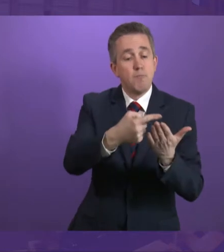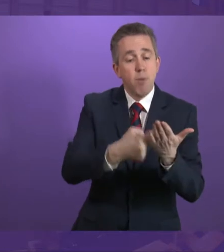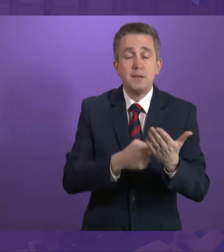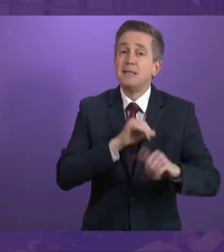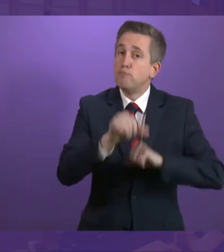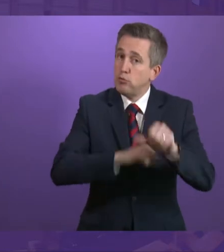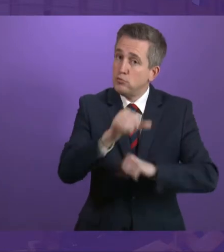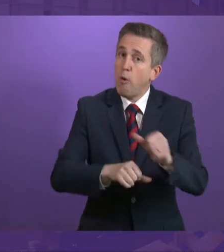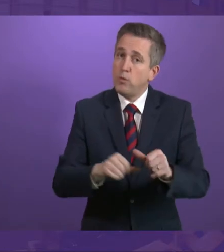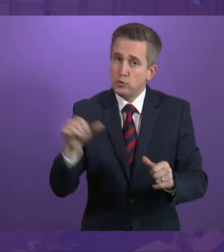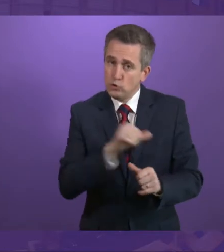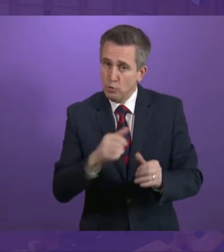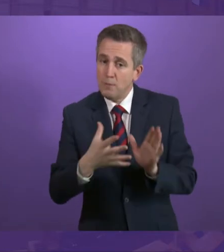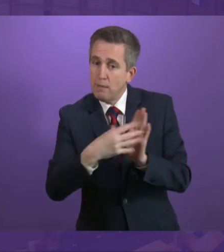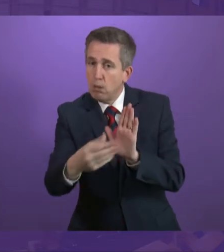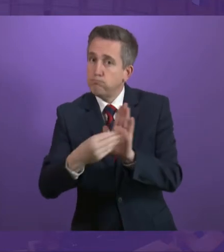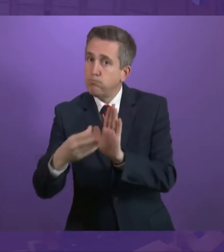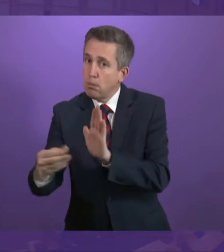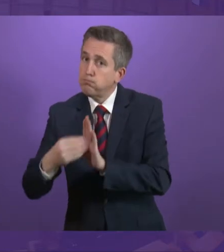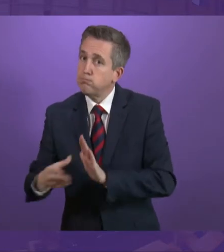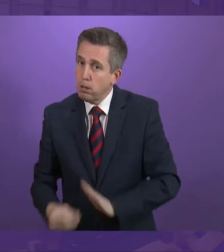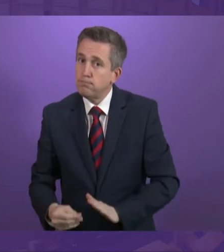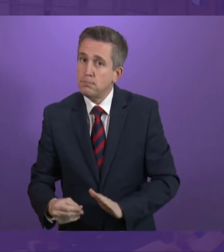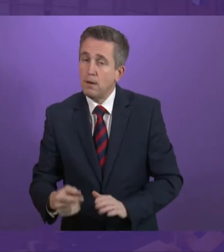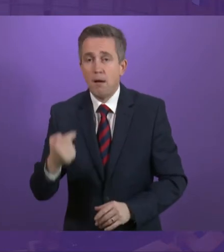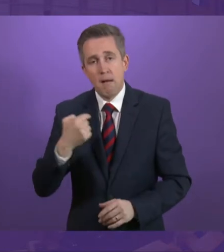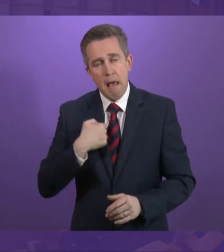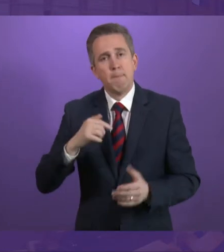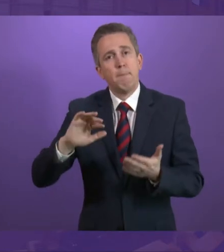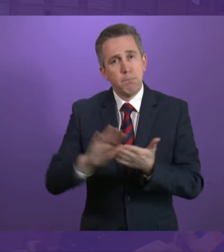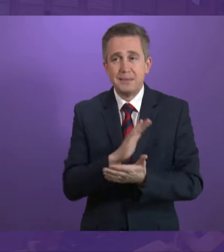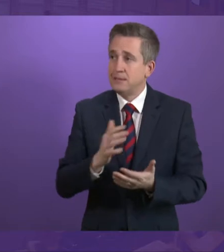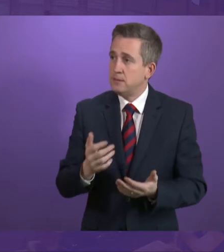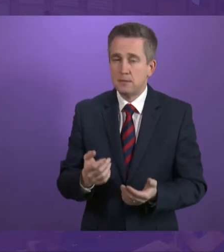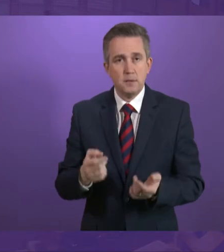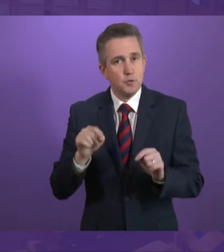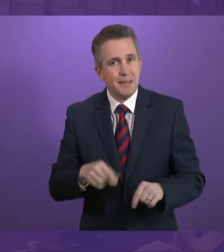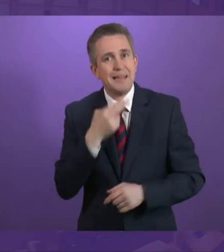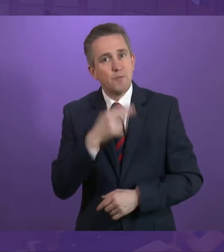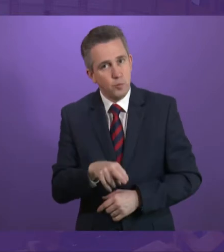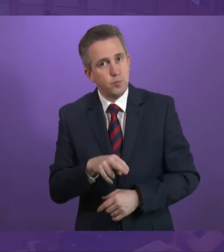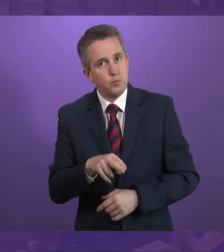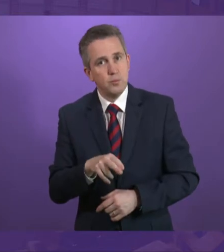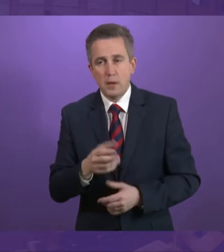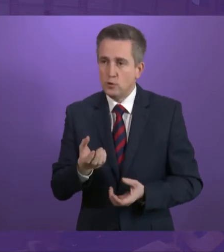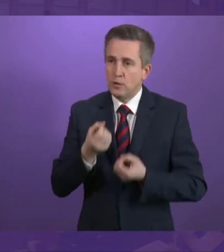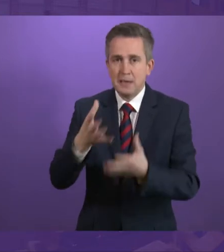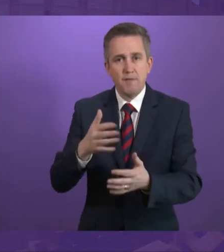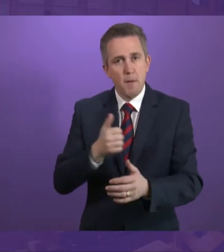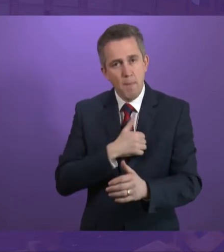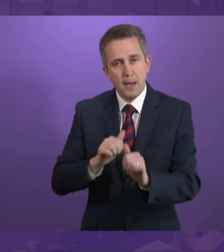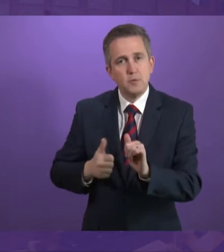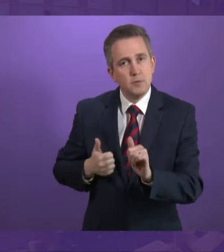and I would be delighted, and I am delighted, that I've had the opportunity this afternoon to throw my weight behind